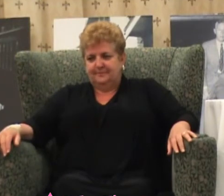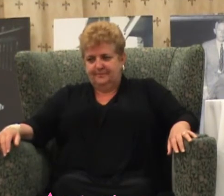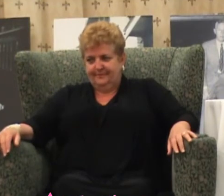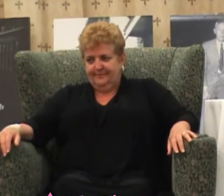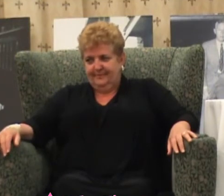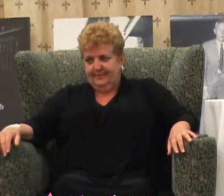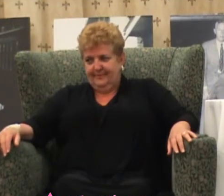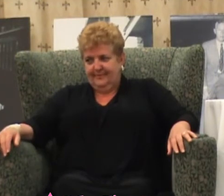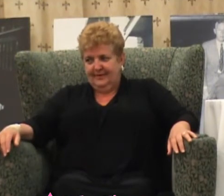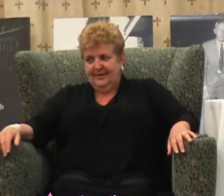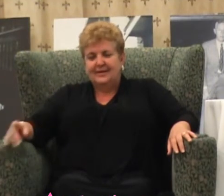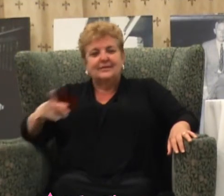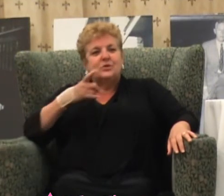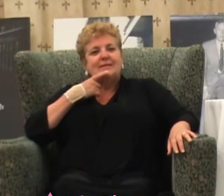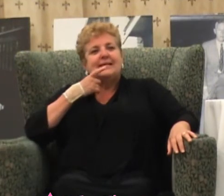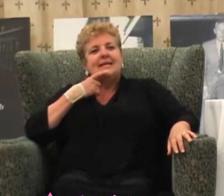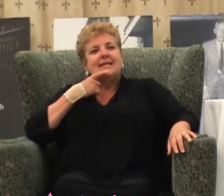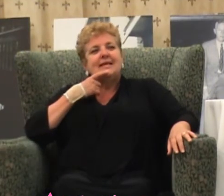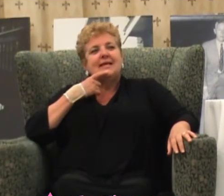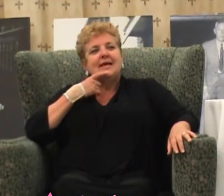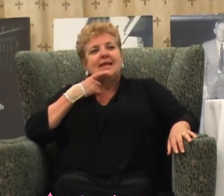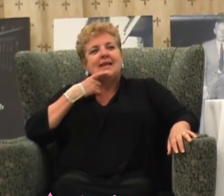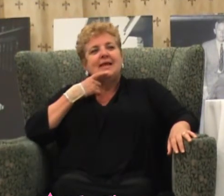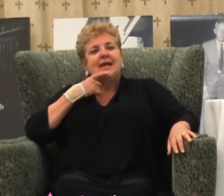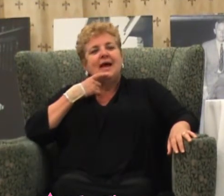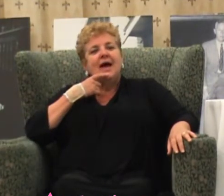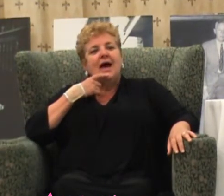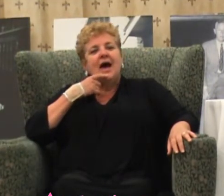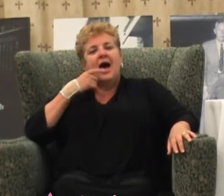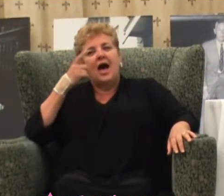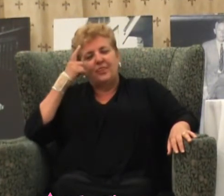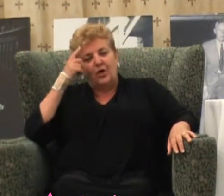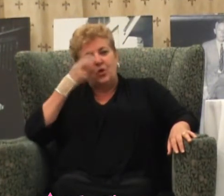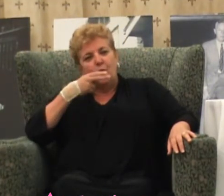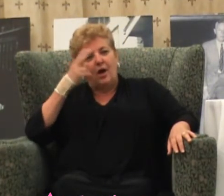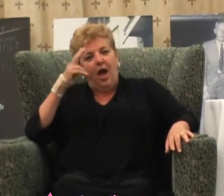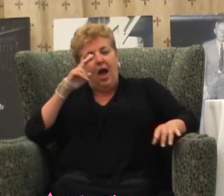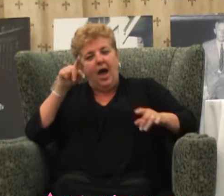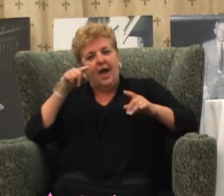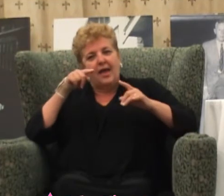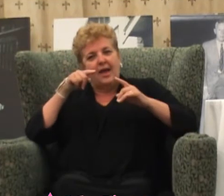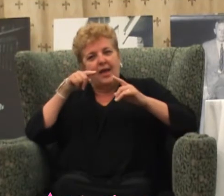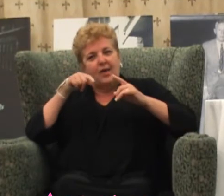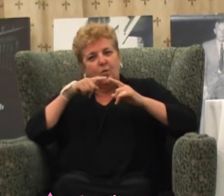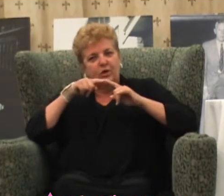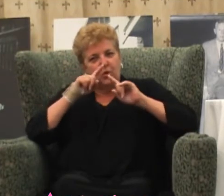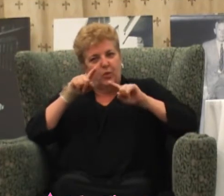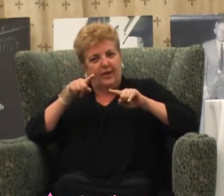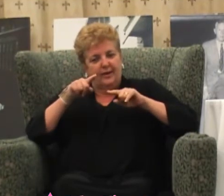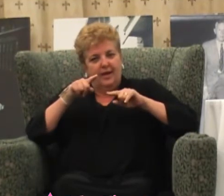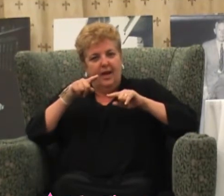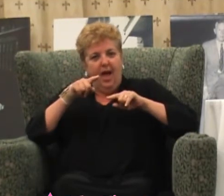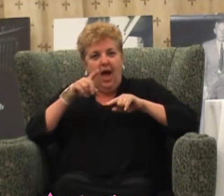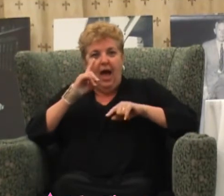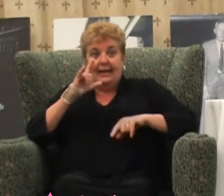he said, uh, but yeah, I thought you were loaded when you auditioned for that show. And I said, I told him too much. And, uh,